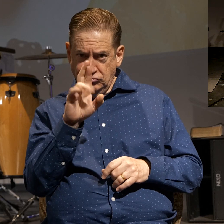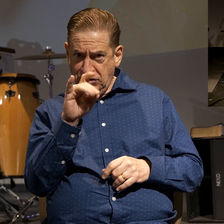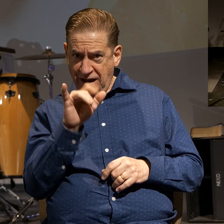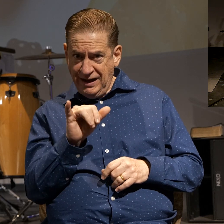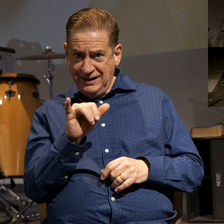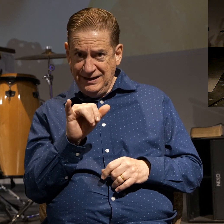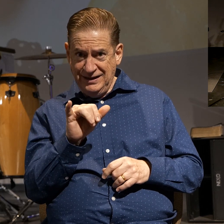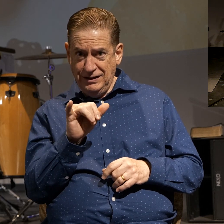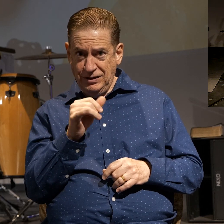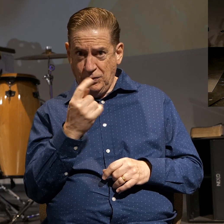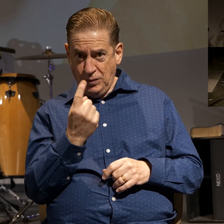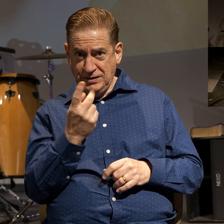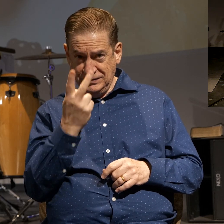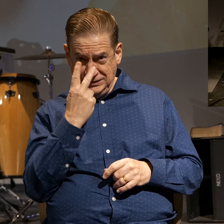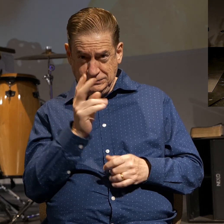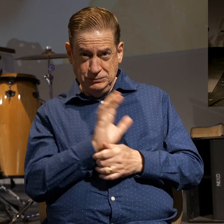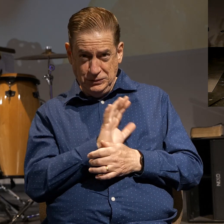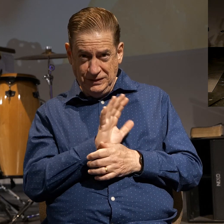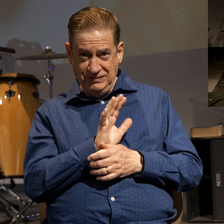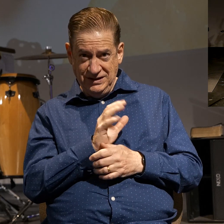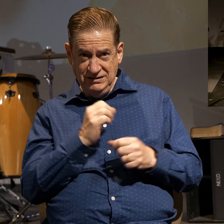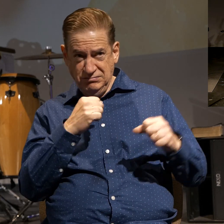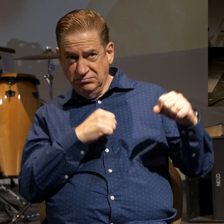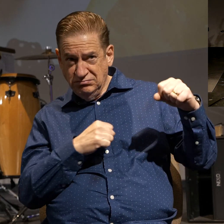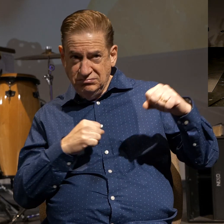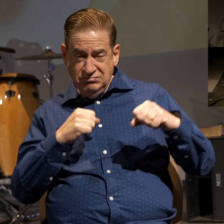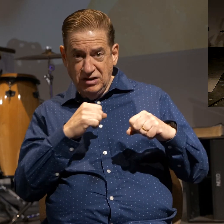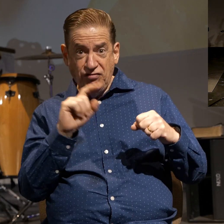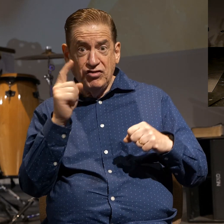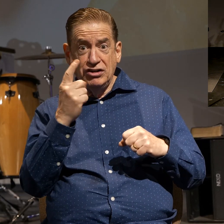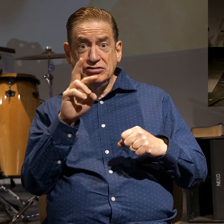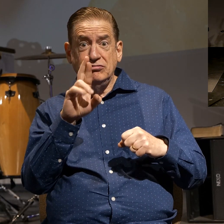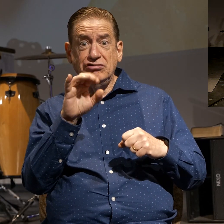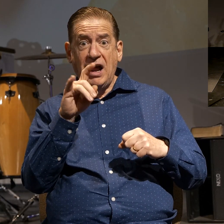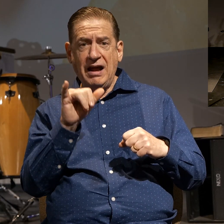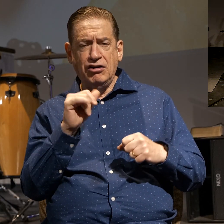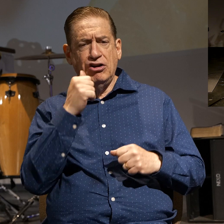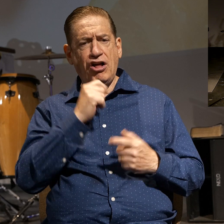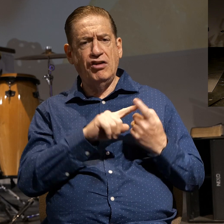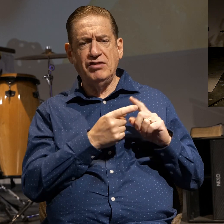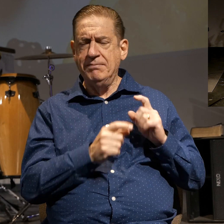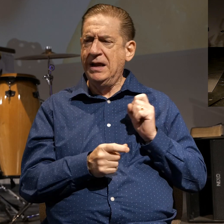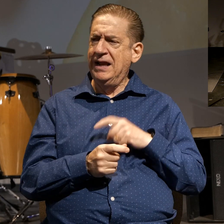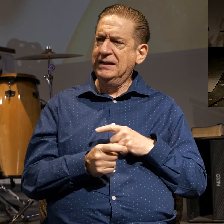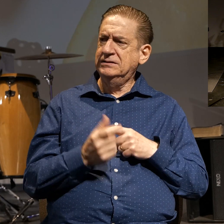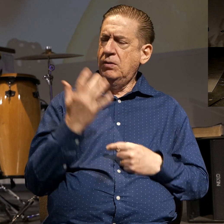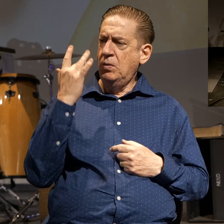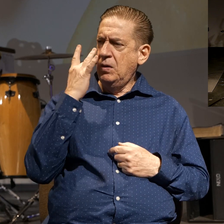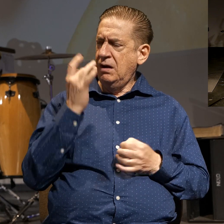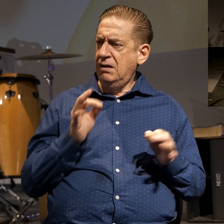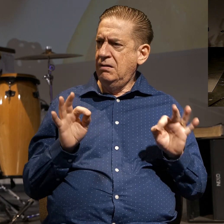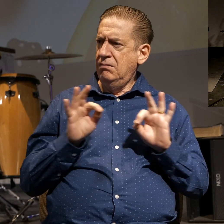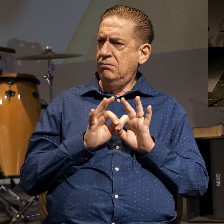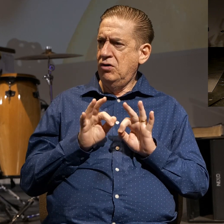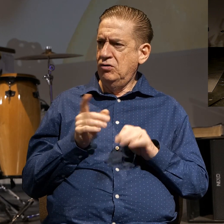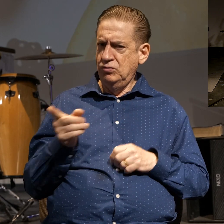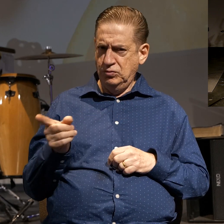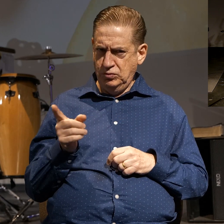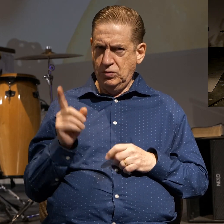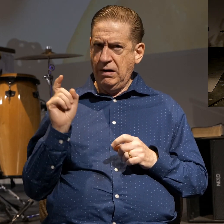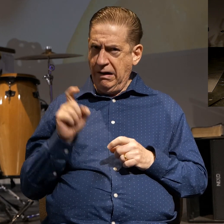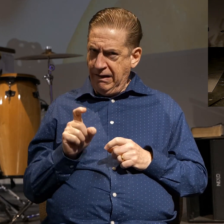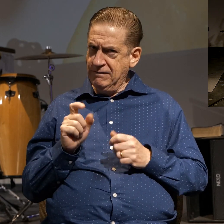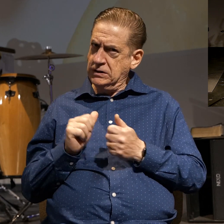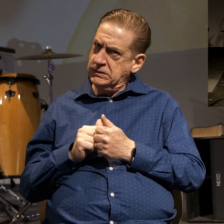you guys are familiar with the Rocky movie? In the first Rocky, his girlfriend asked him why it was so important for him to go the